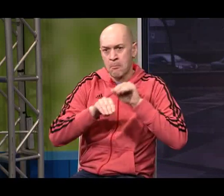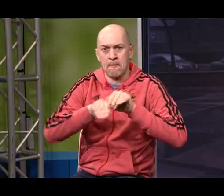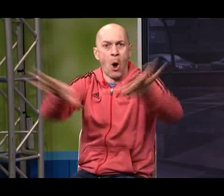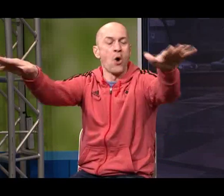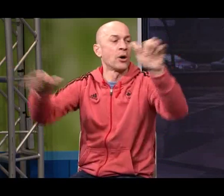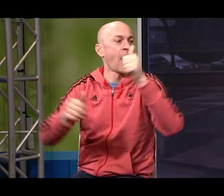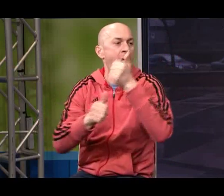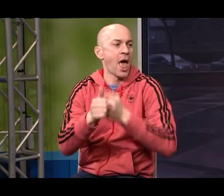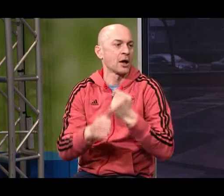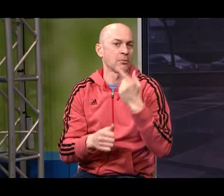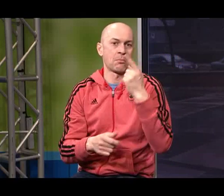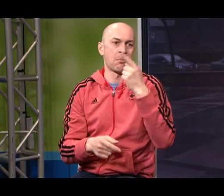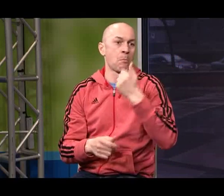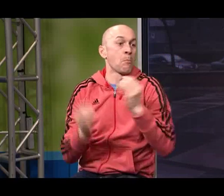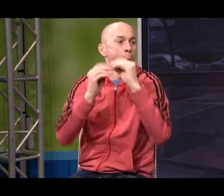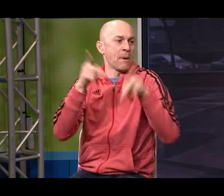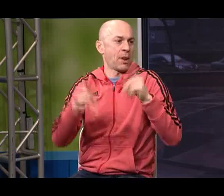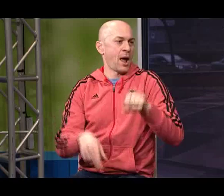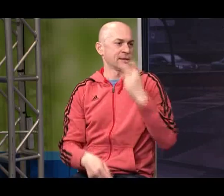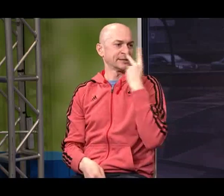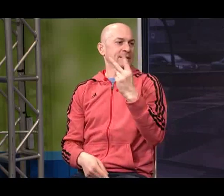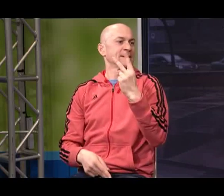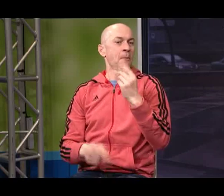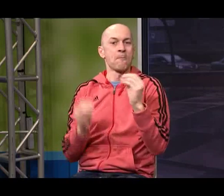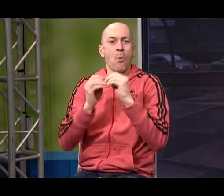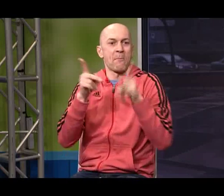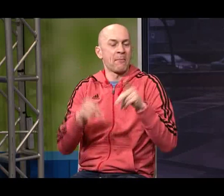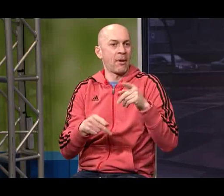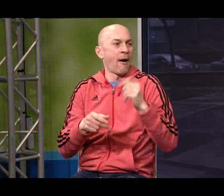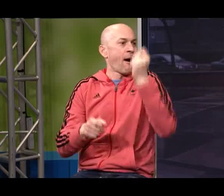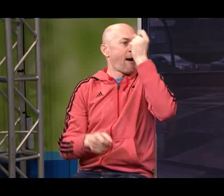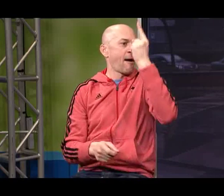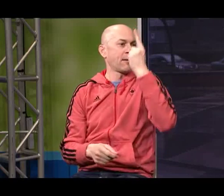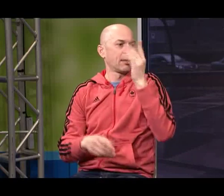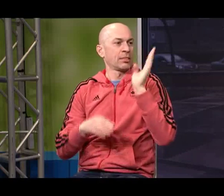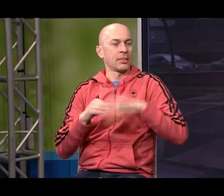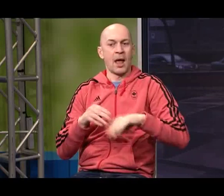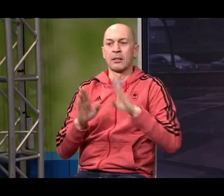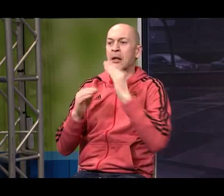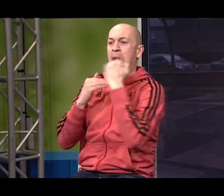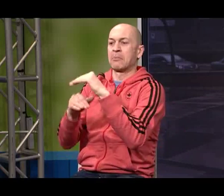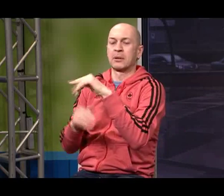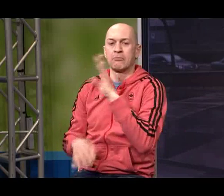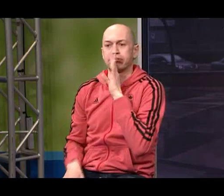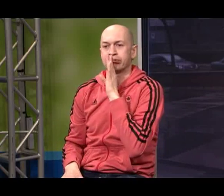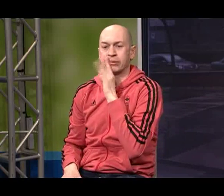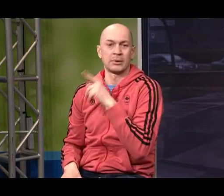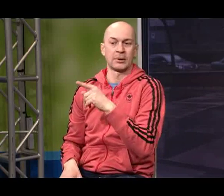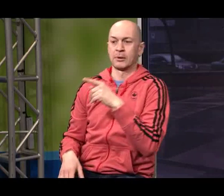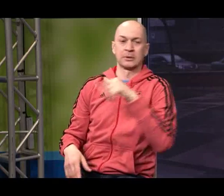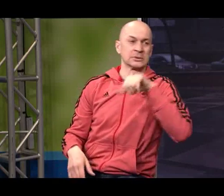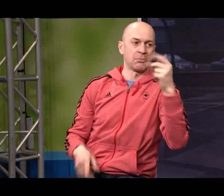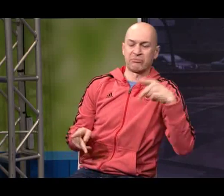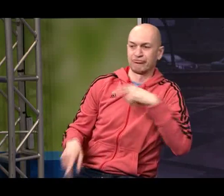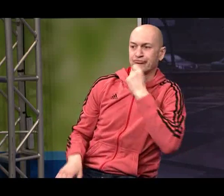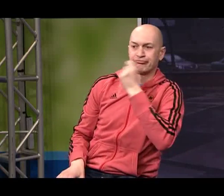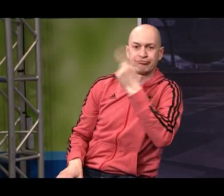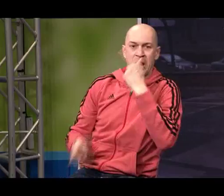form of performance And it engages people People understand it People aren't restricted by a